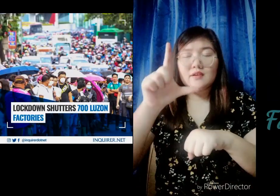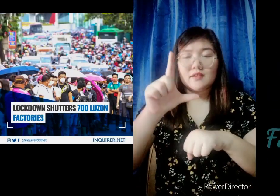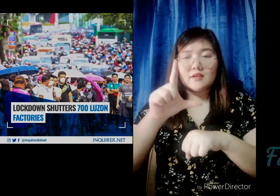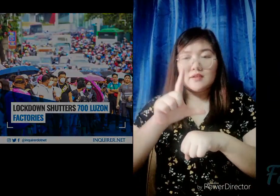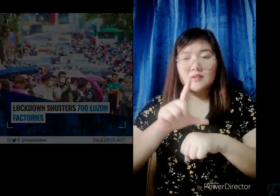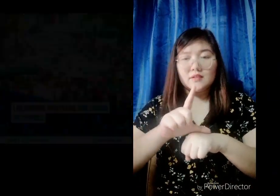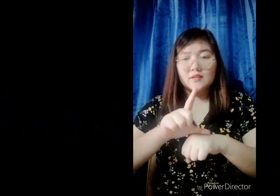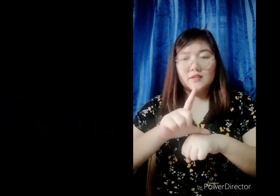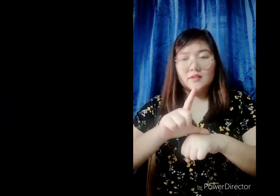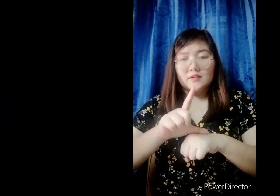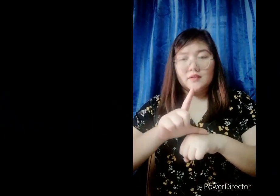land